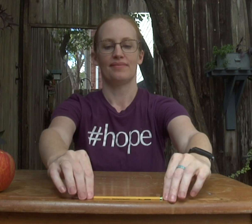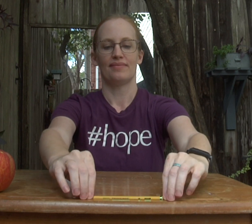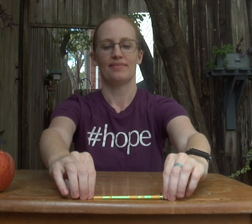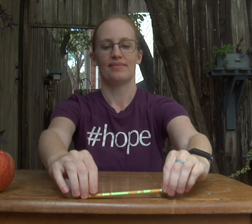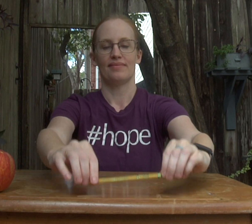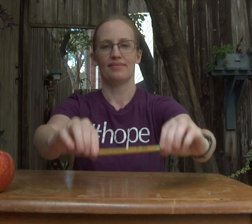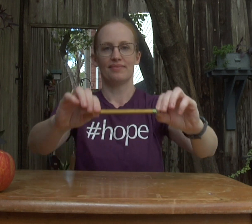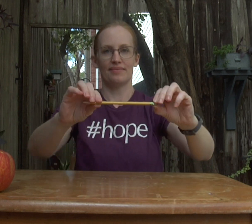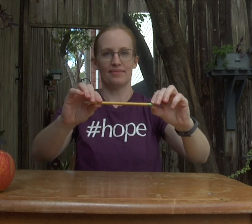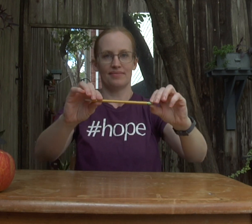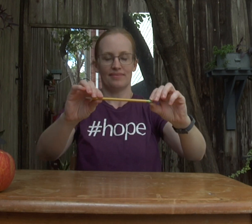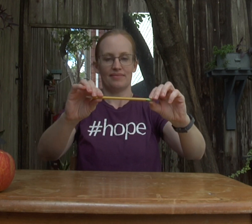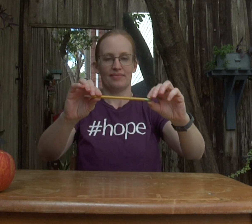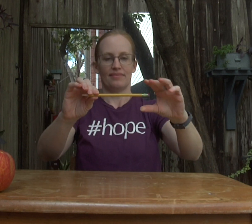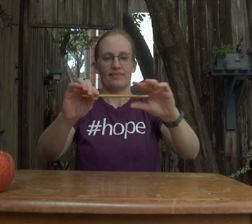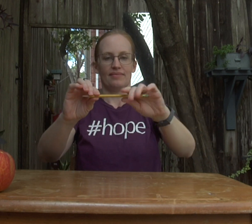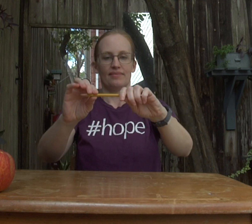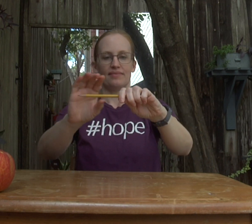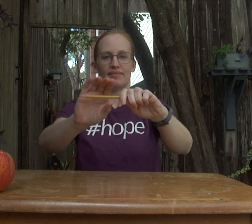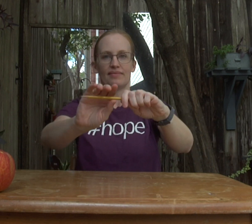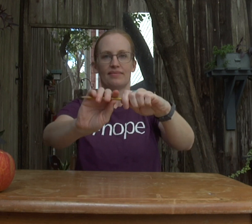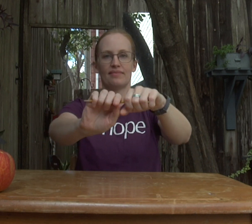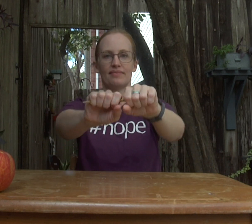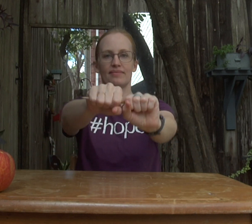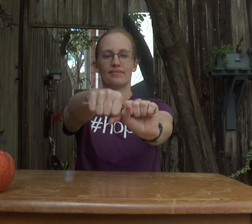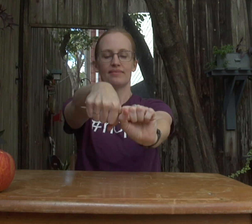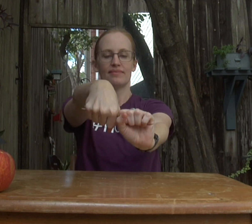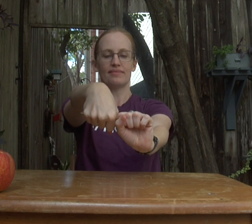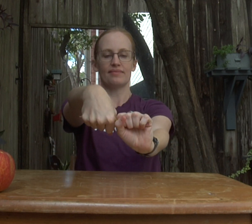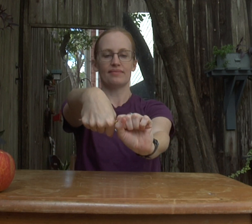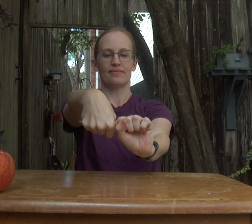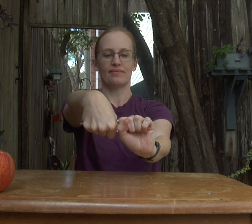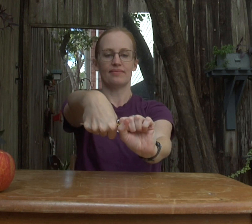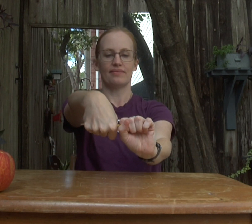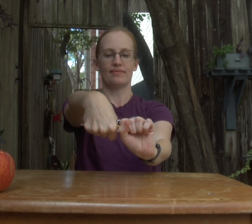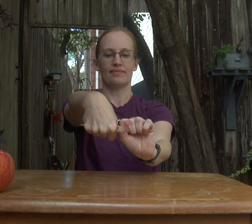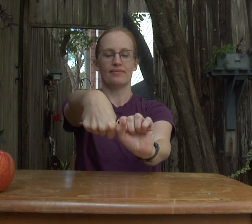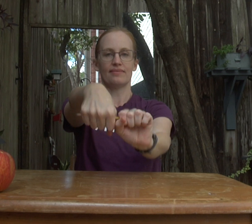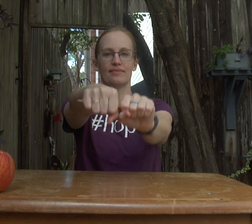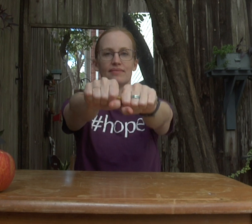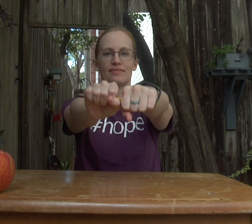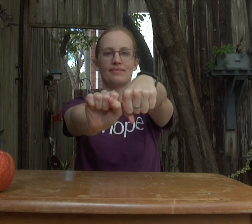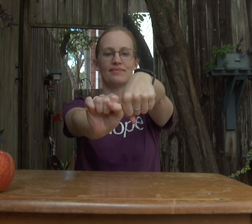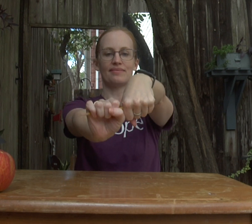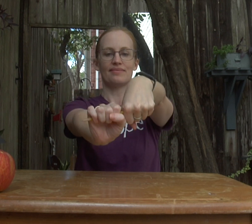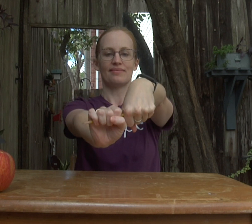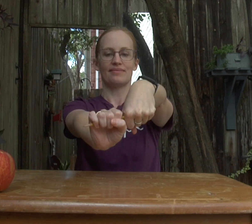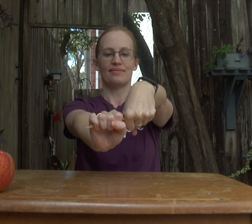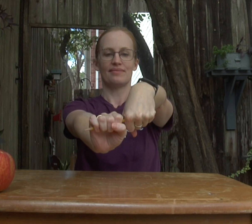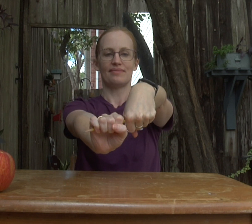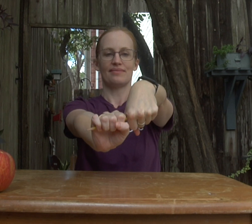right grab your pen or pencil we're gonna start twisting it just like you're wringing out a washcloth big twist